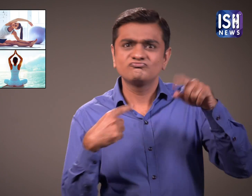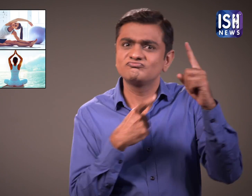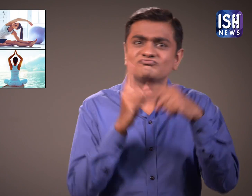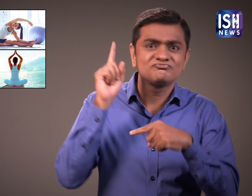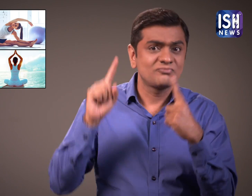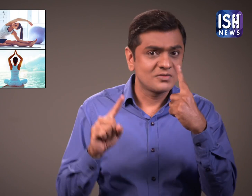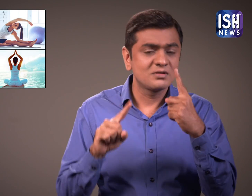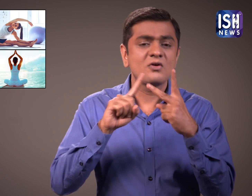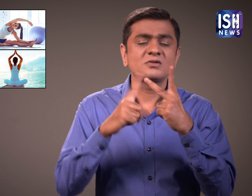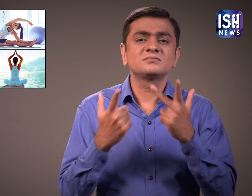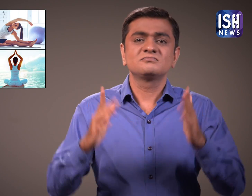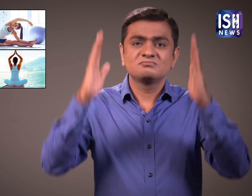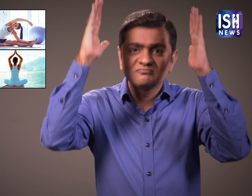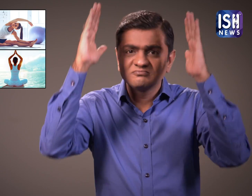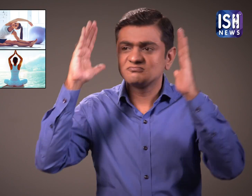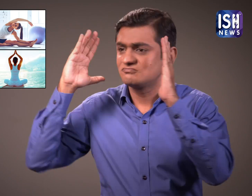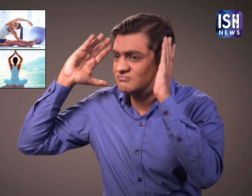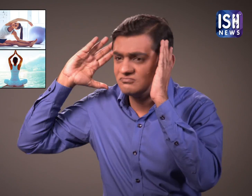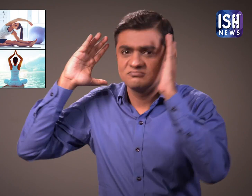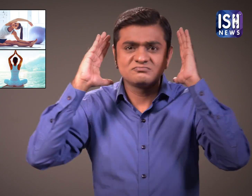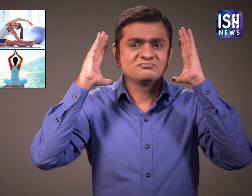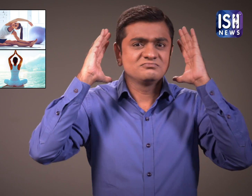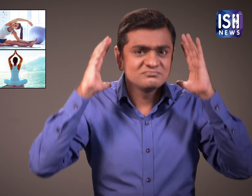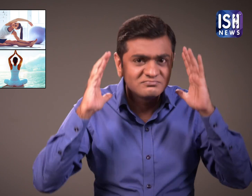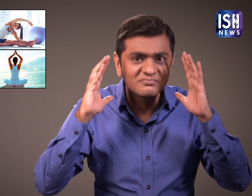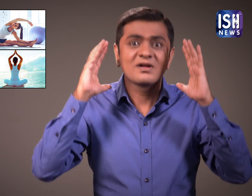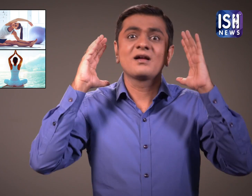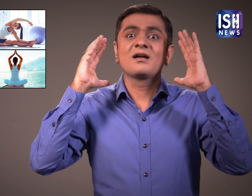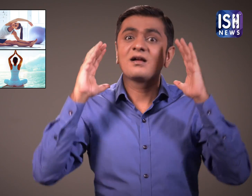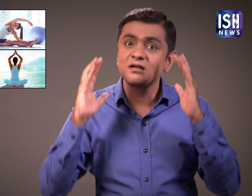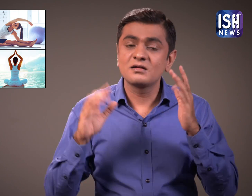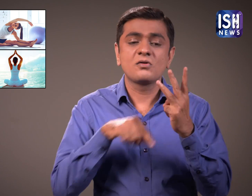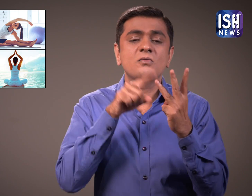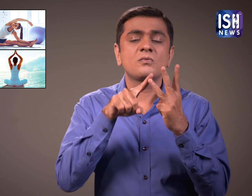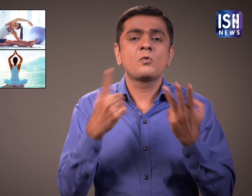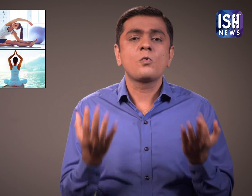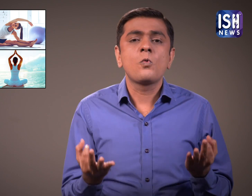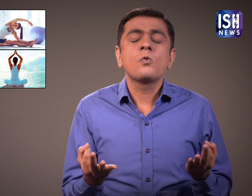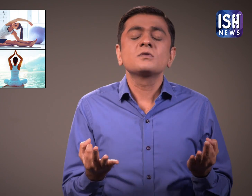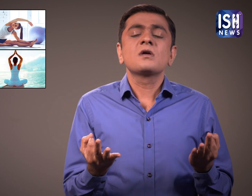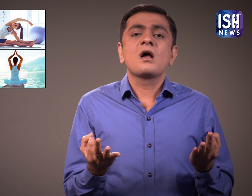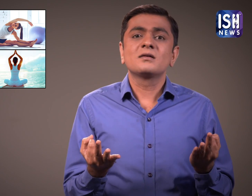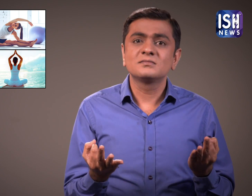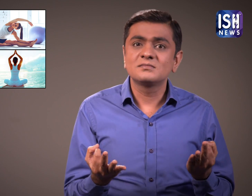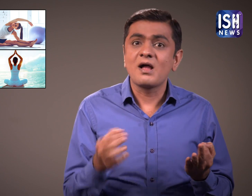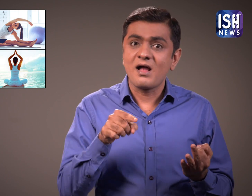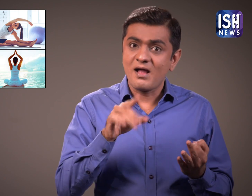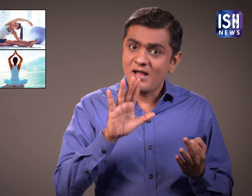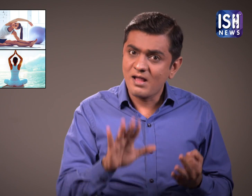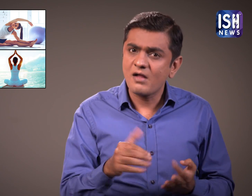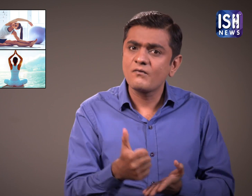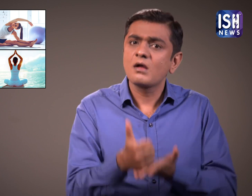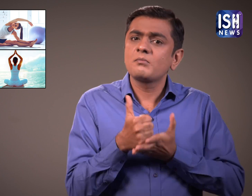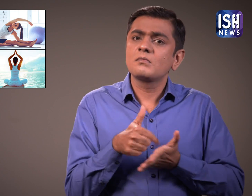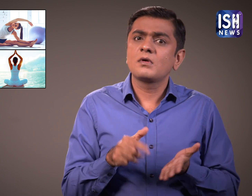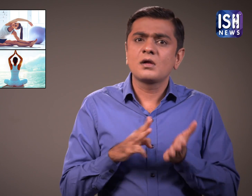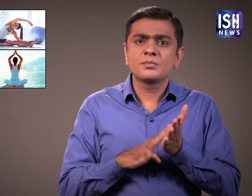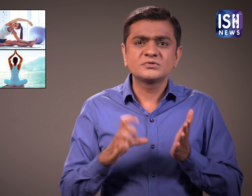can